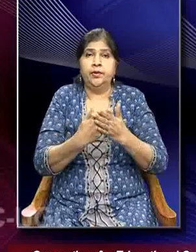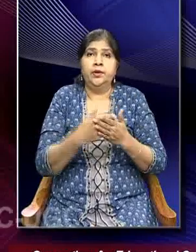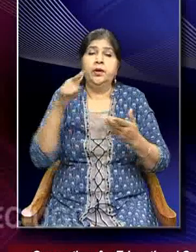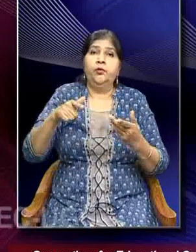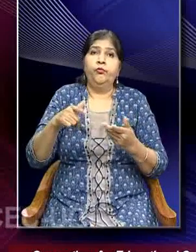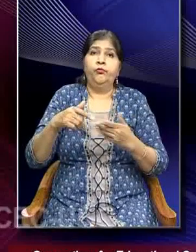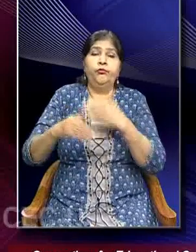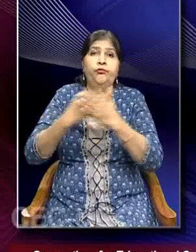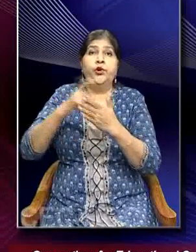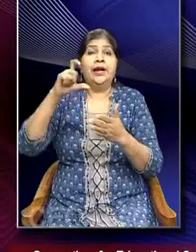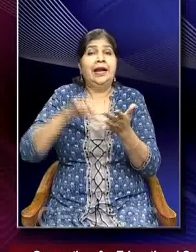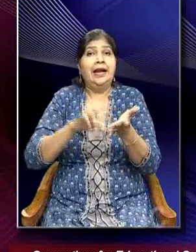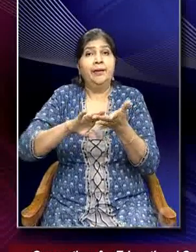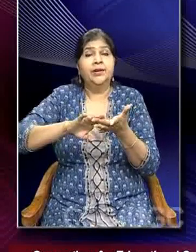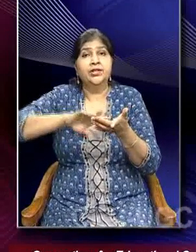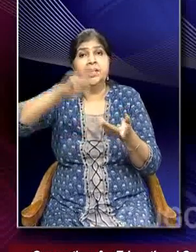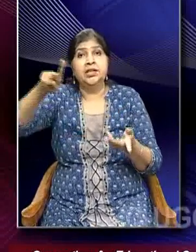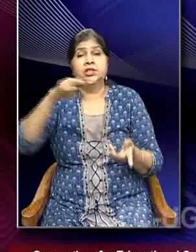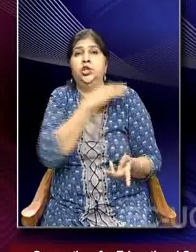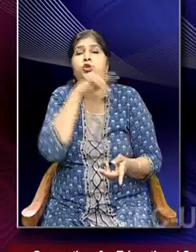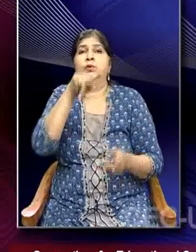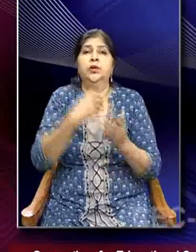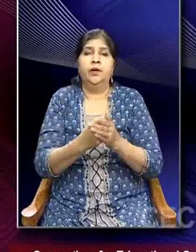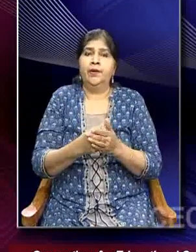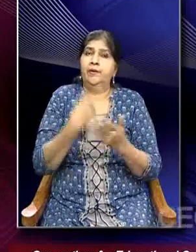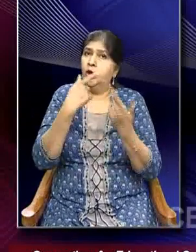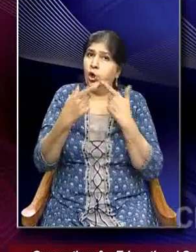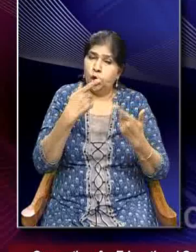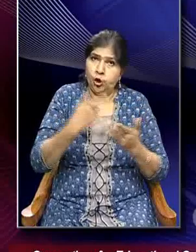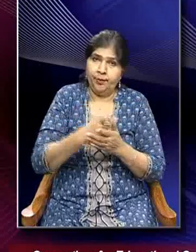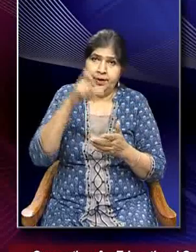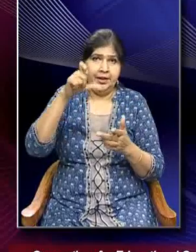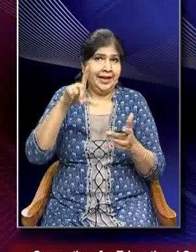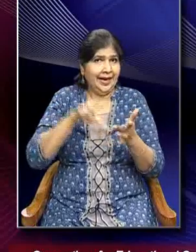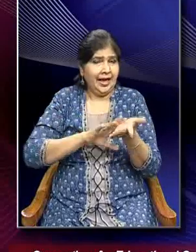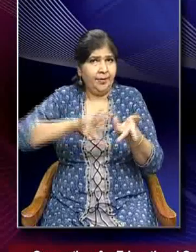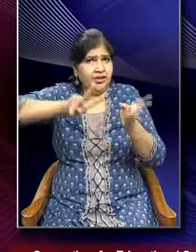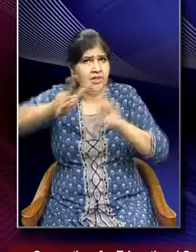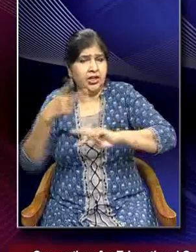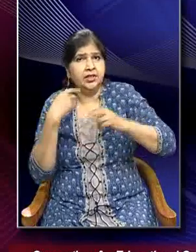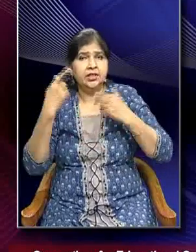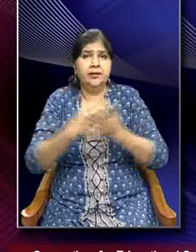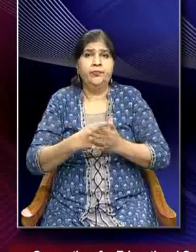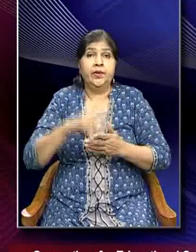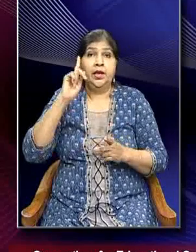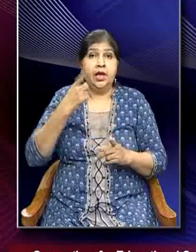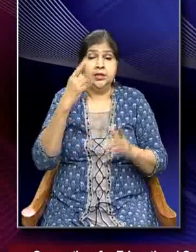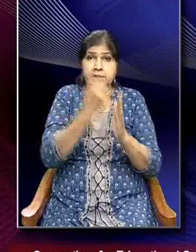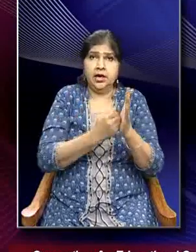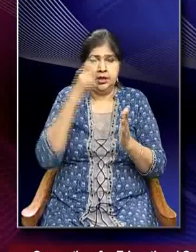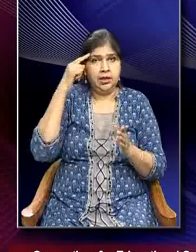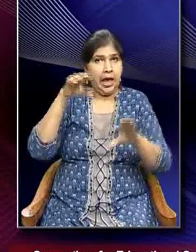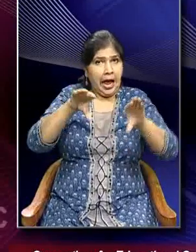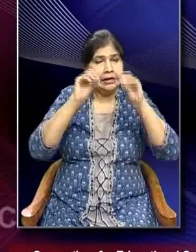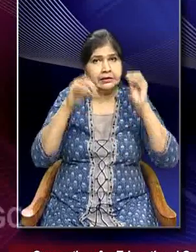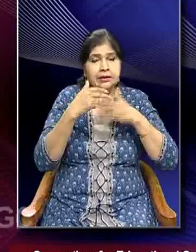enabling climate change. climate When we talk about climate change. When it is also essential to understand